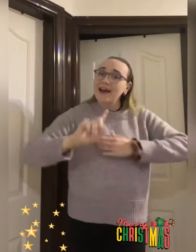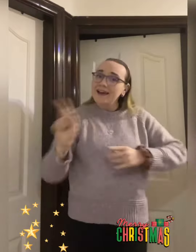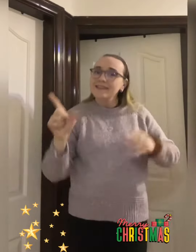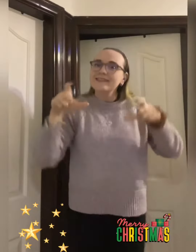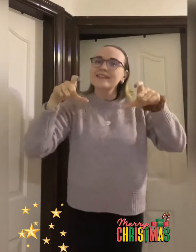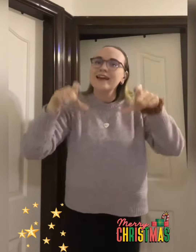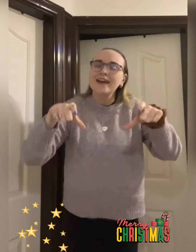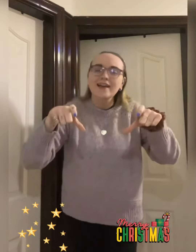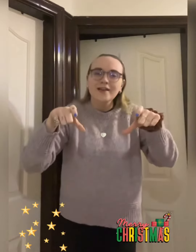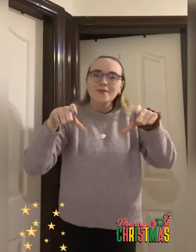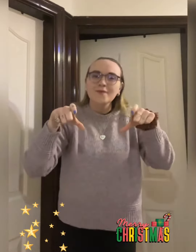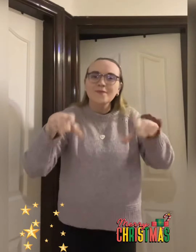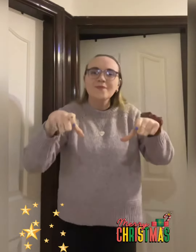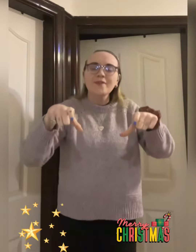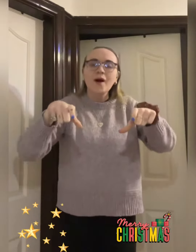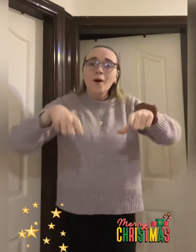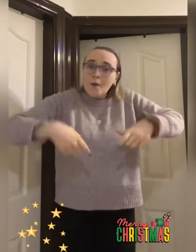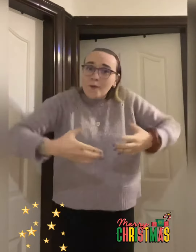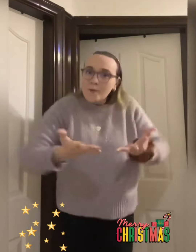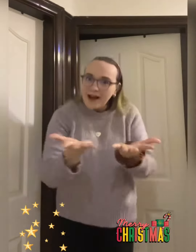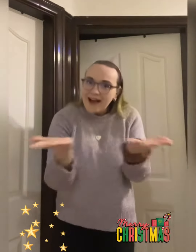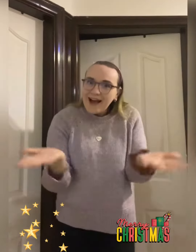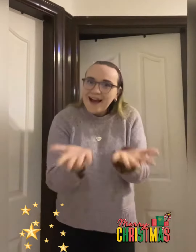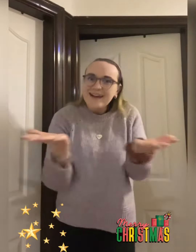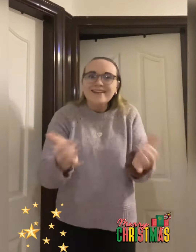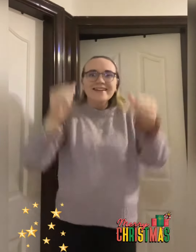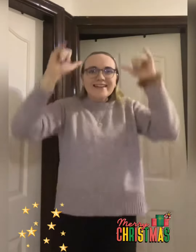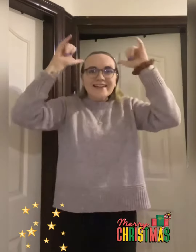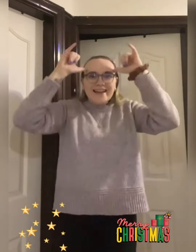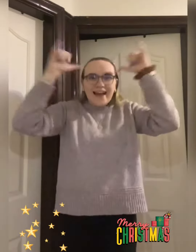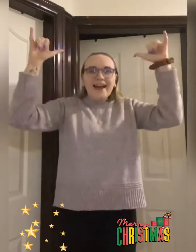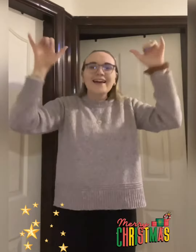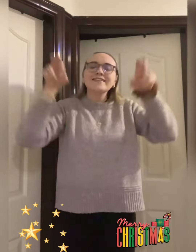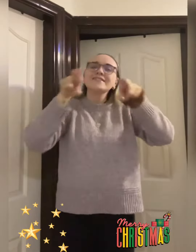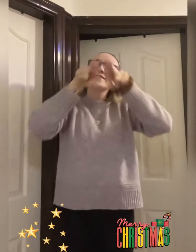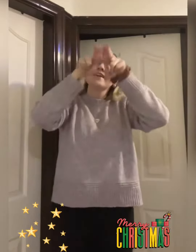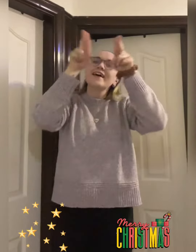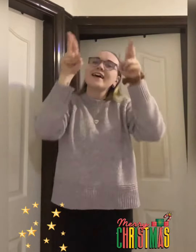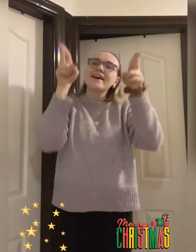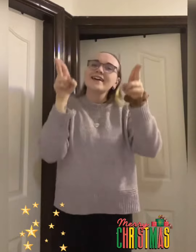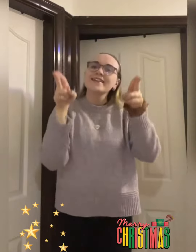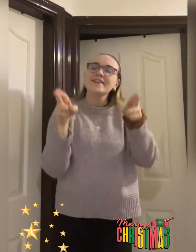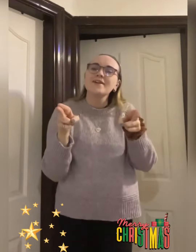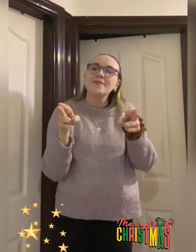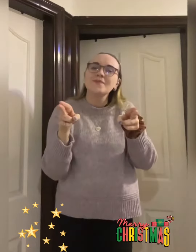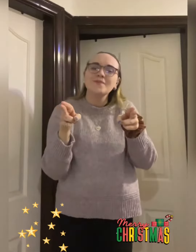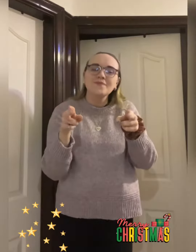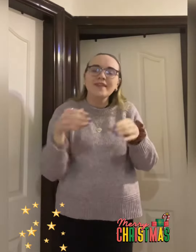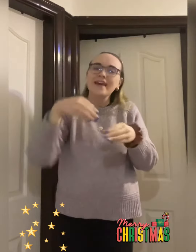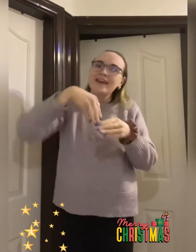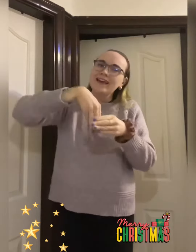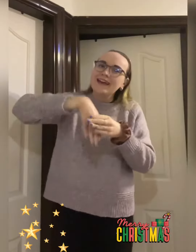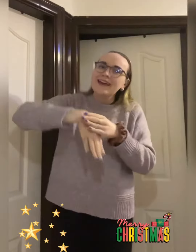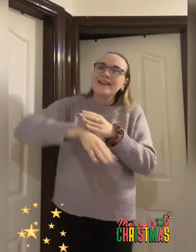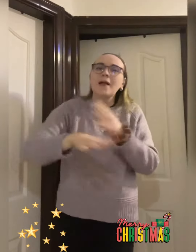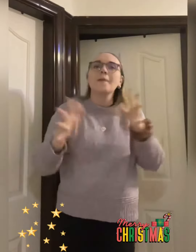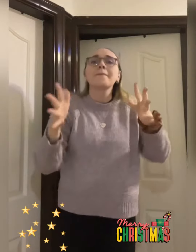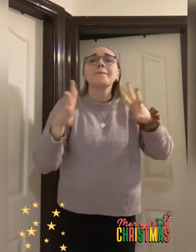And in a cattle shed, in a